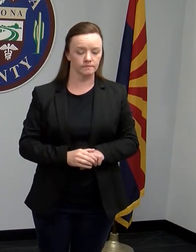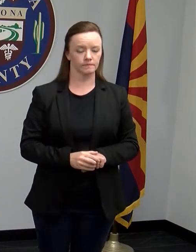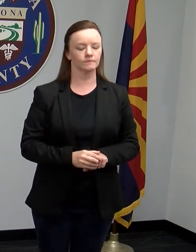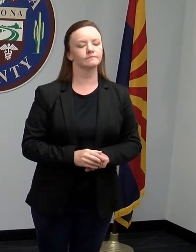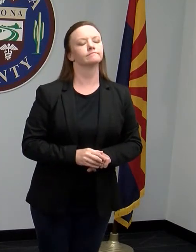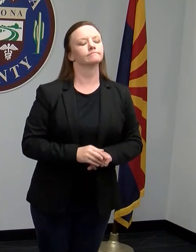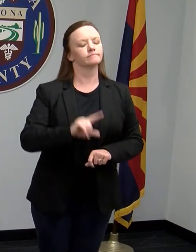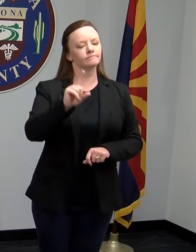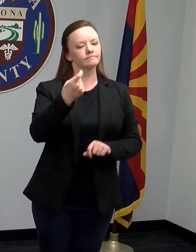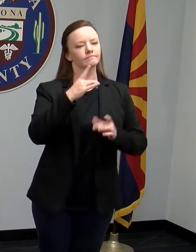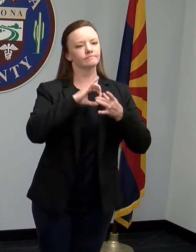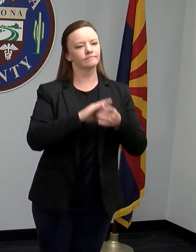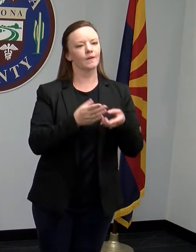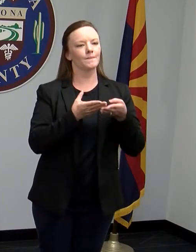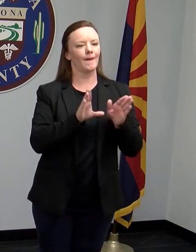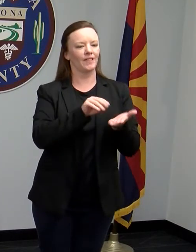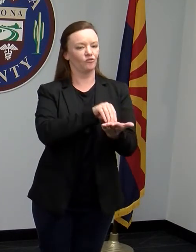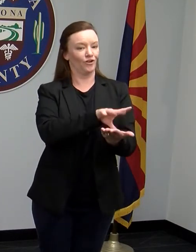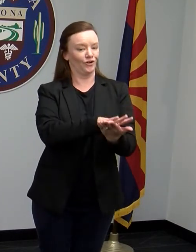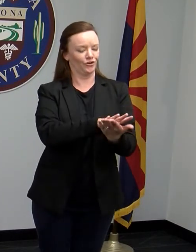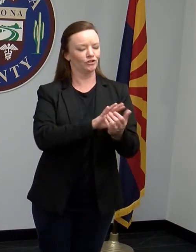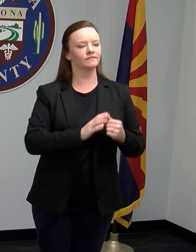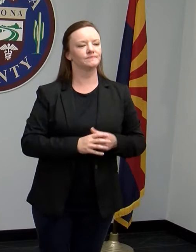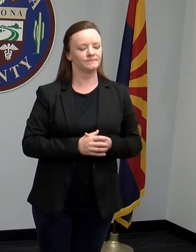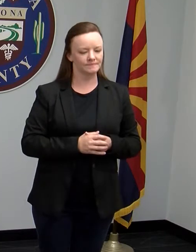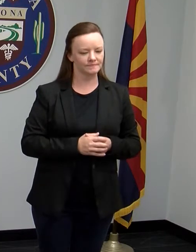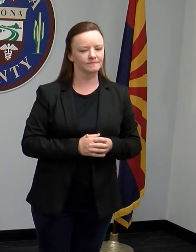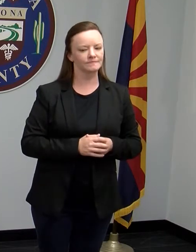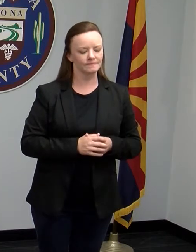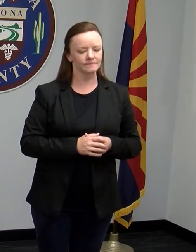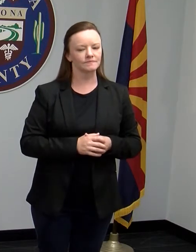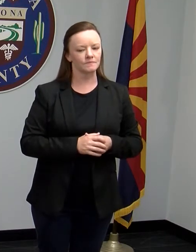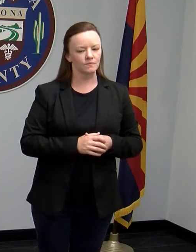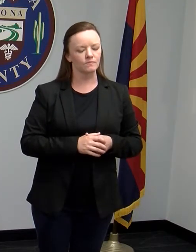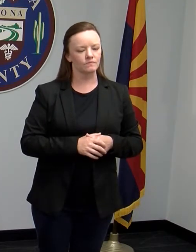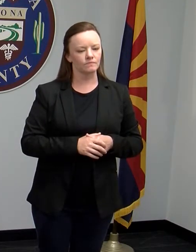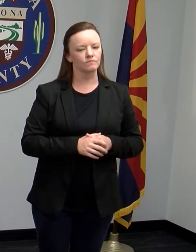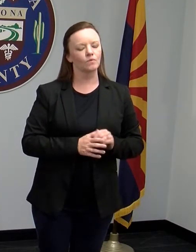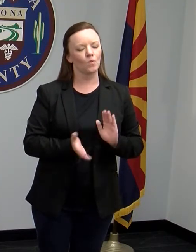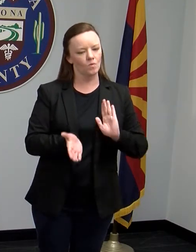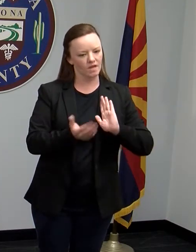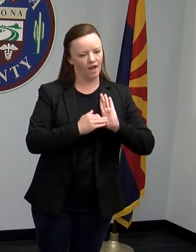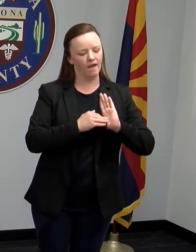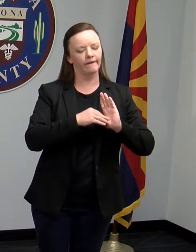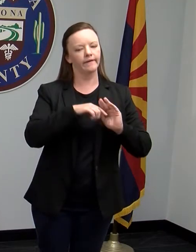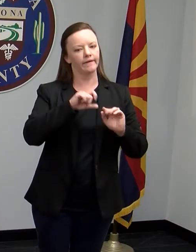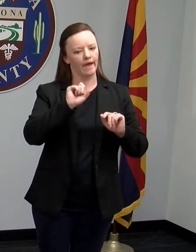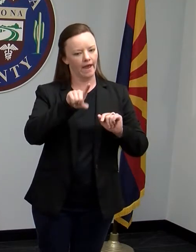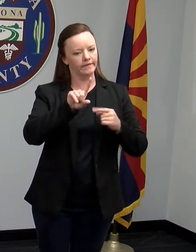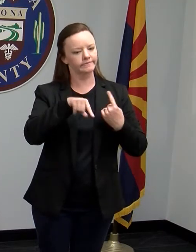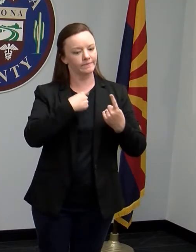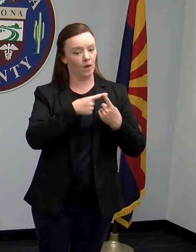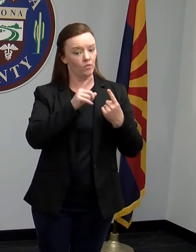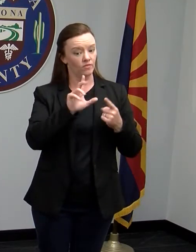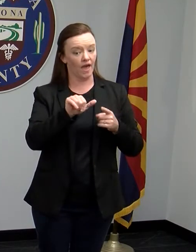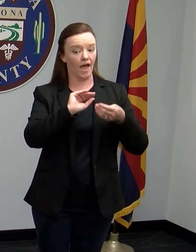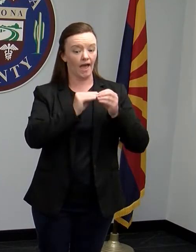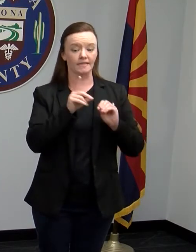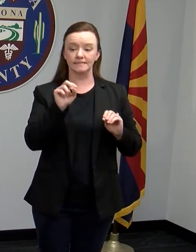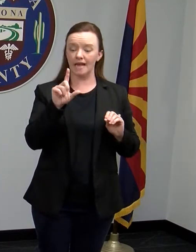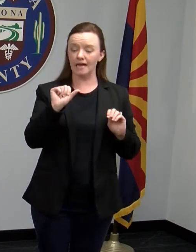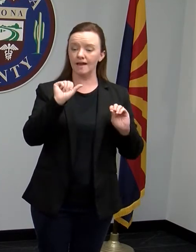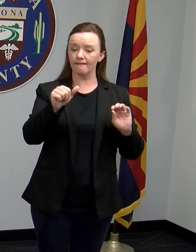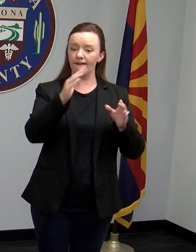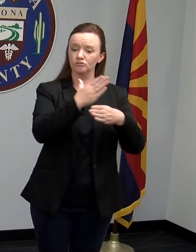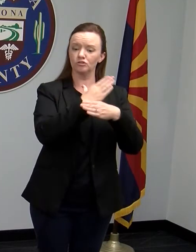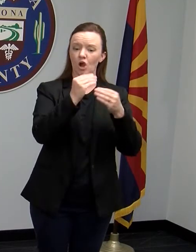So the question is about the public record. So this is a reframing of whether or not this data is open to the public. I